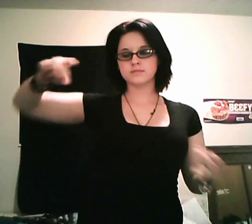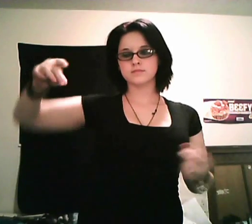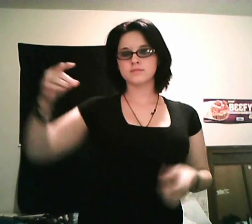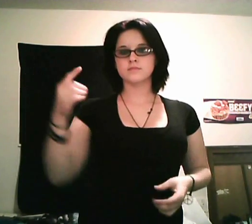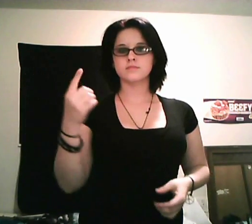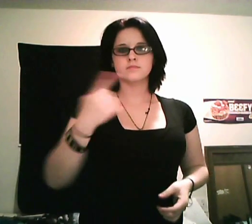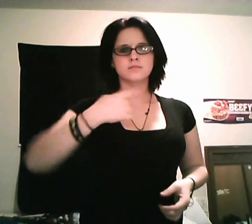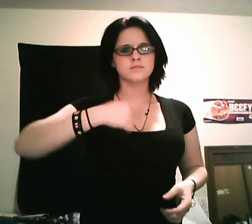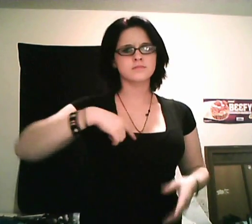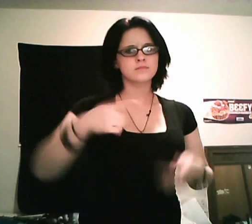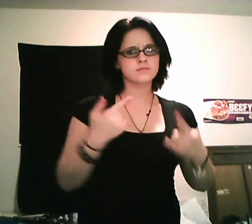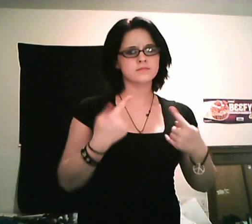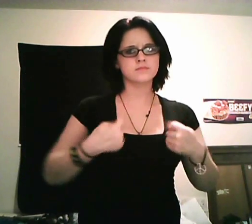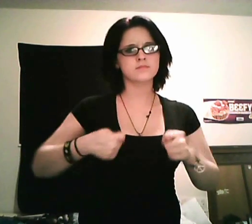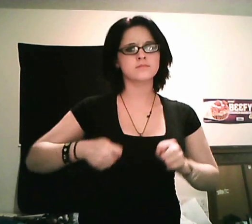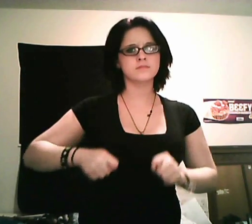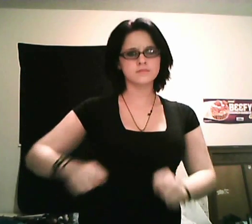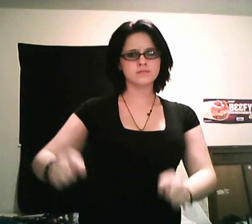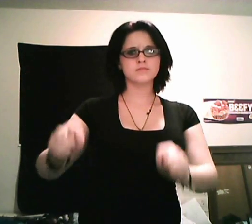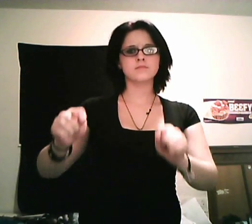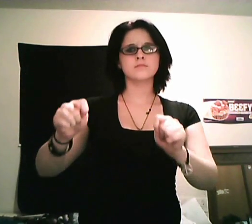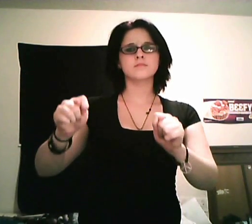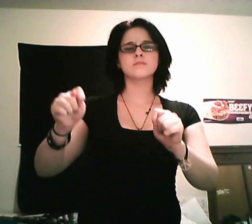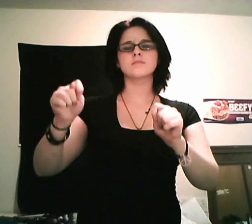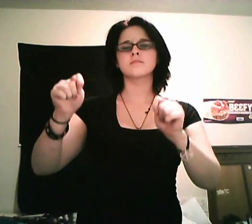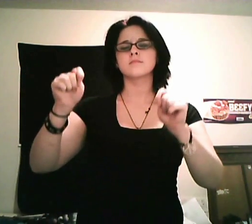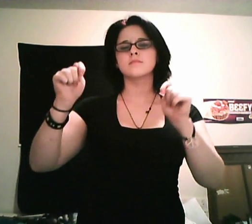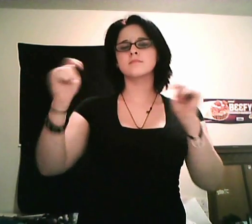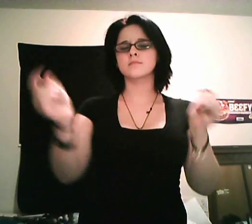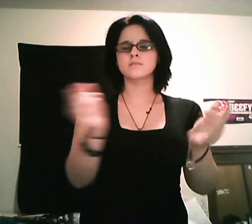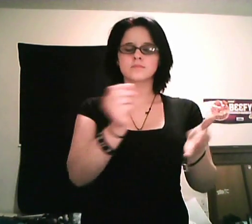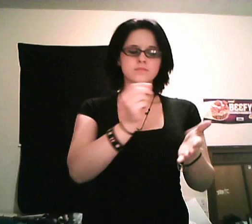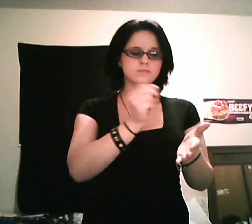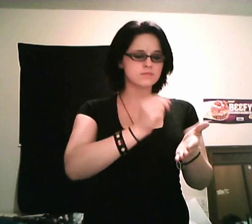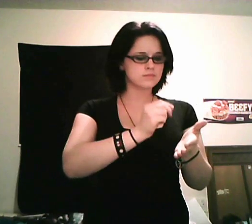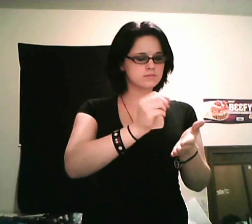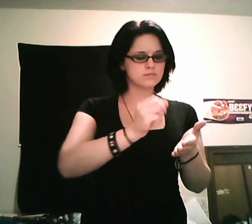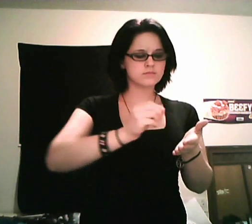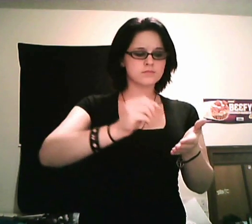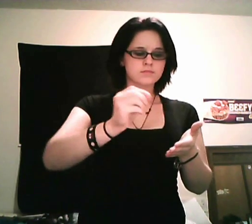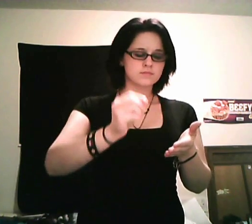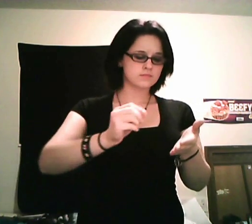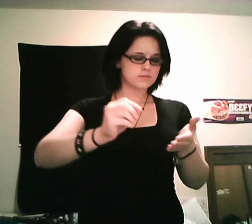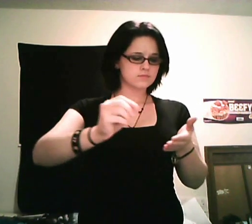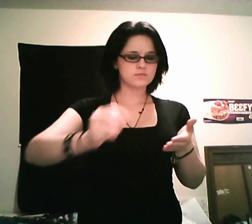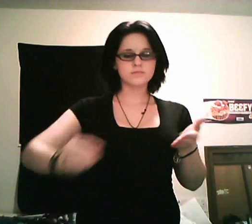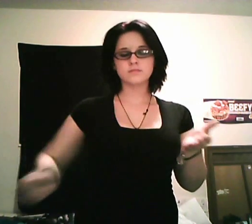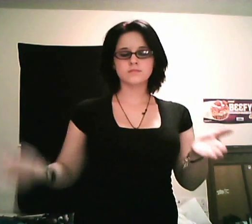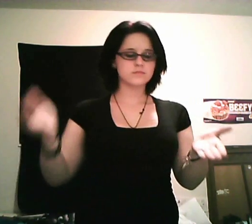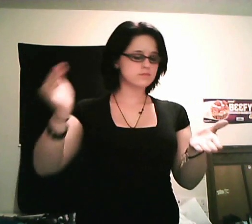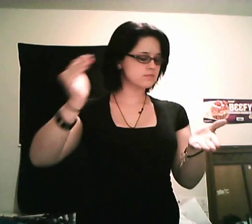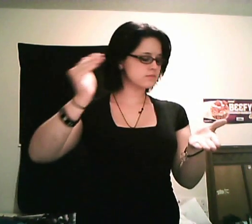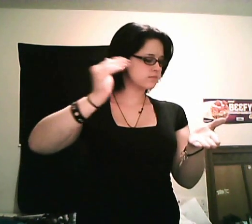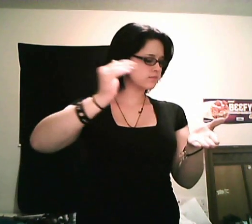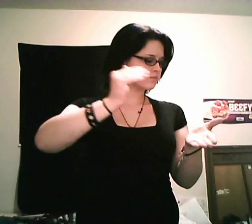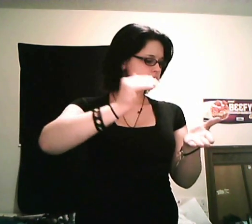It's the one that I've tried to write over and over again